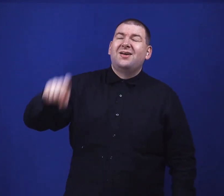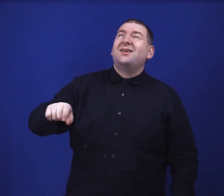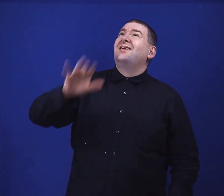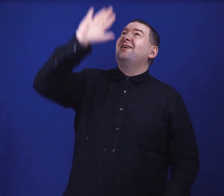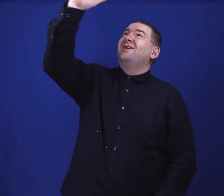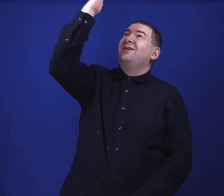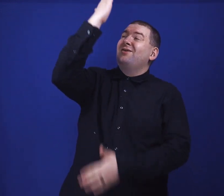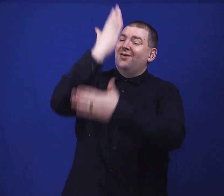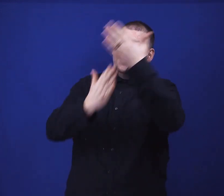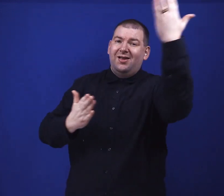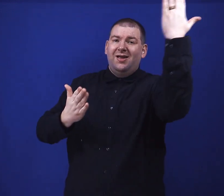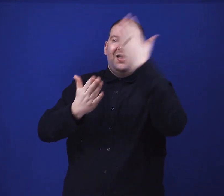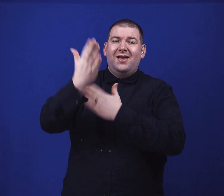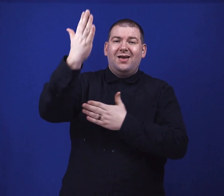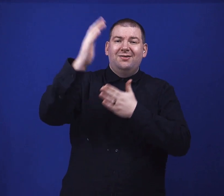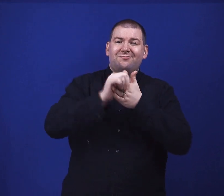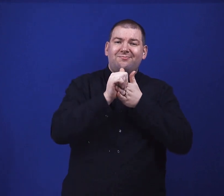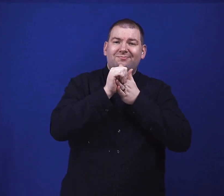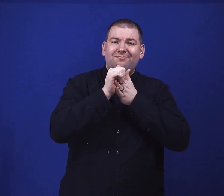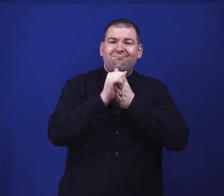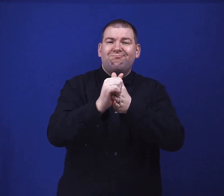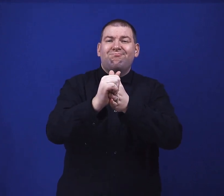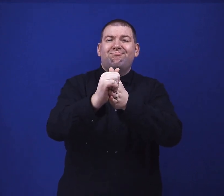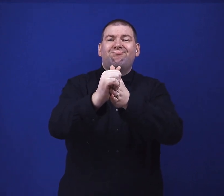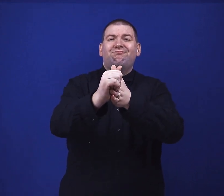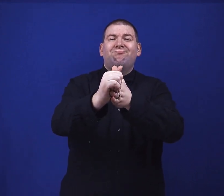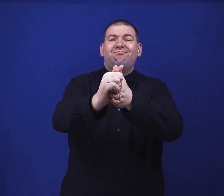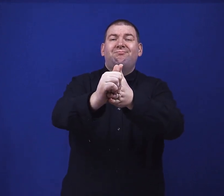Lord, I'm gonna need your help today